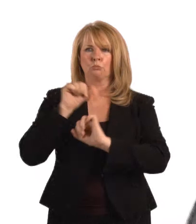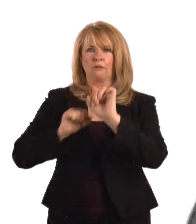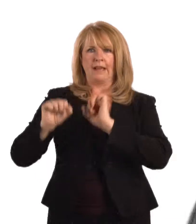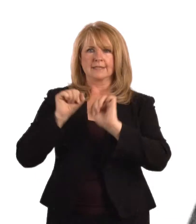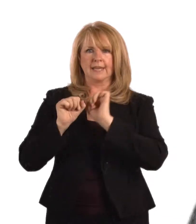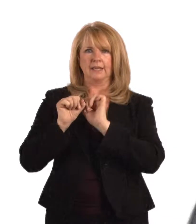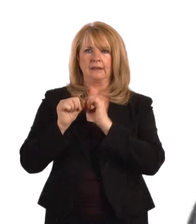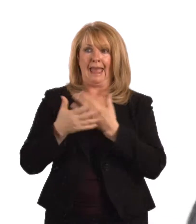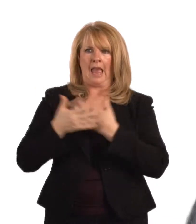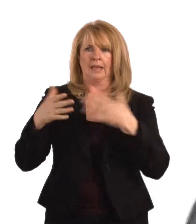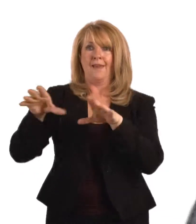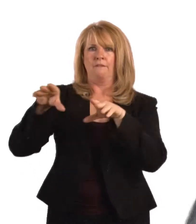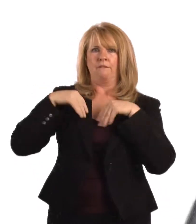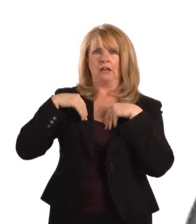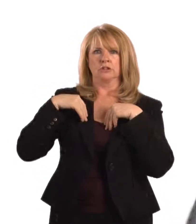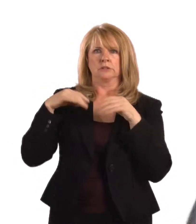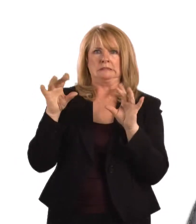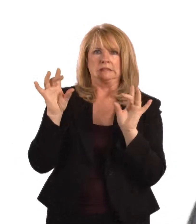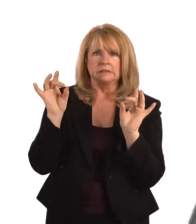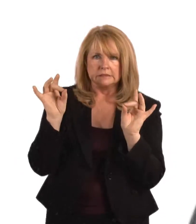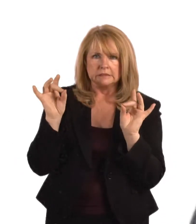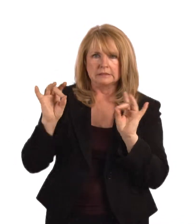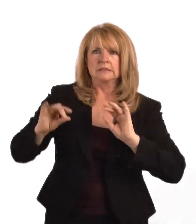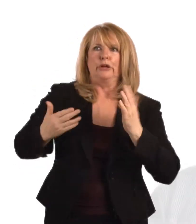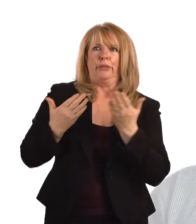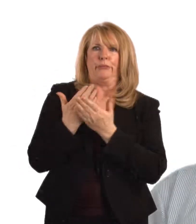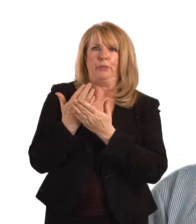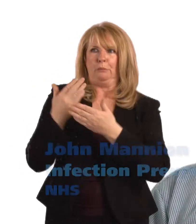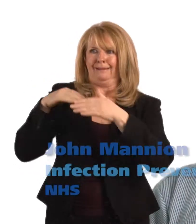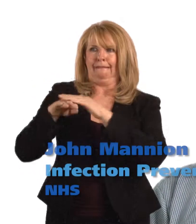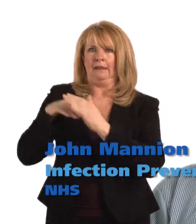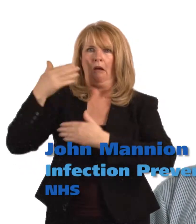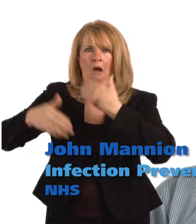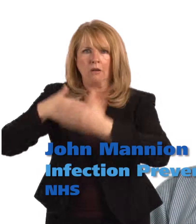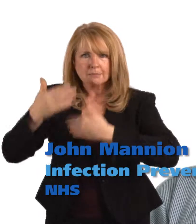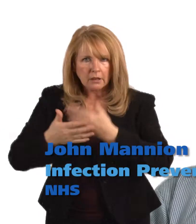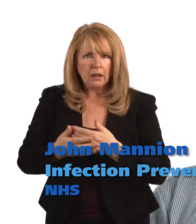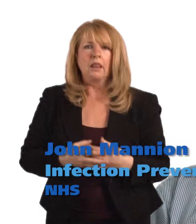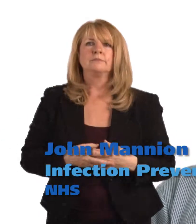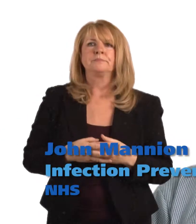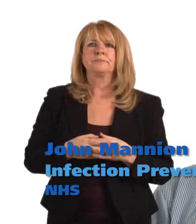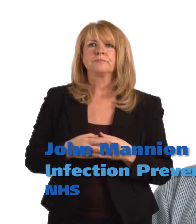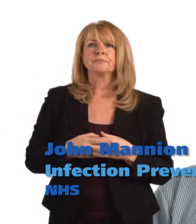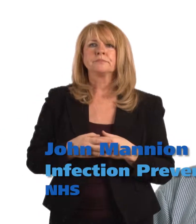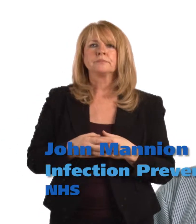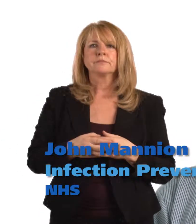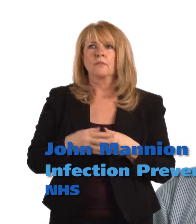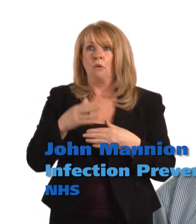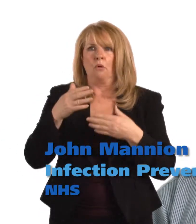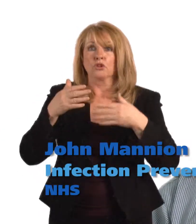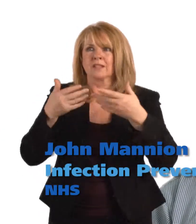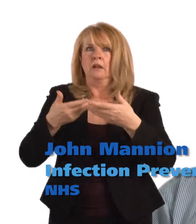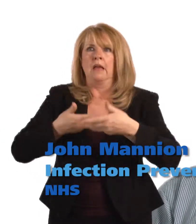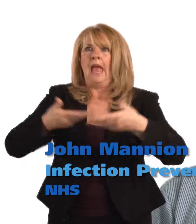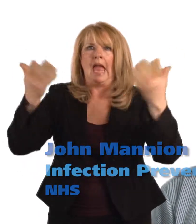hospital, through care homes or in other places. A key aspect of our work at the moment is working with local